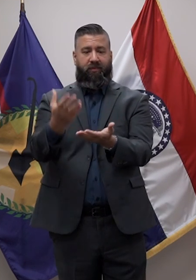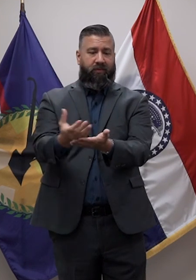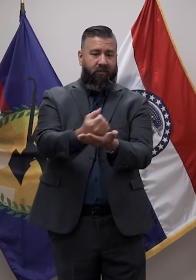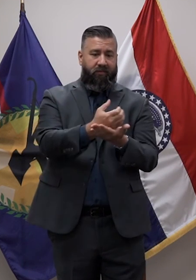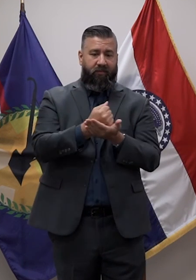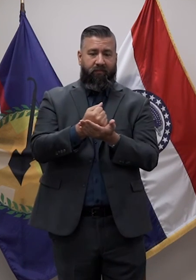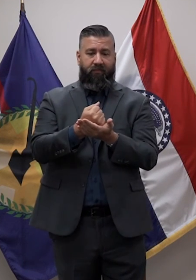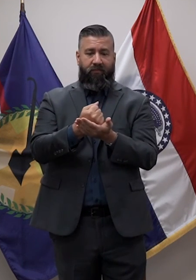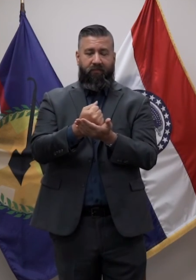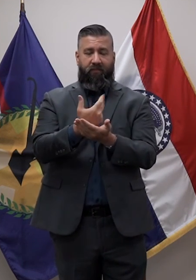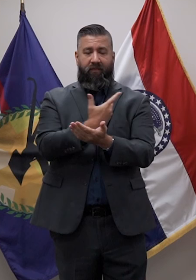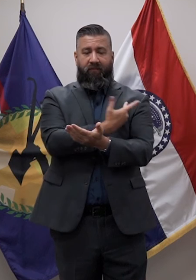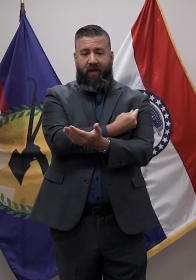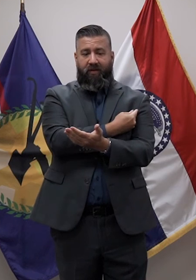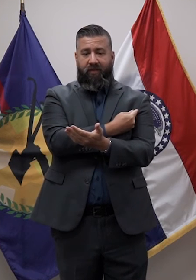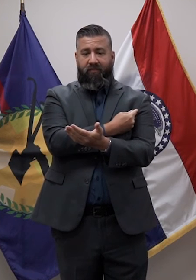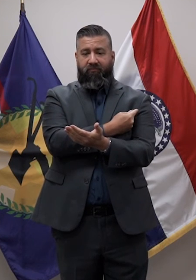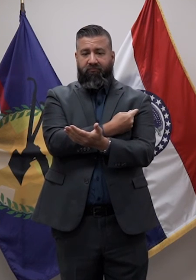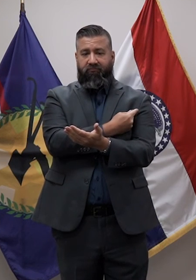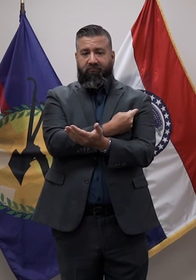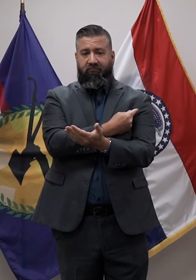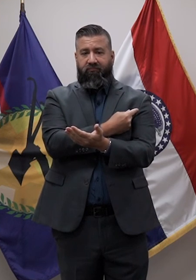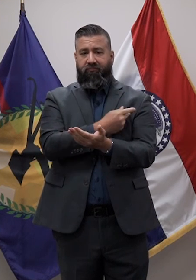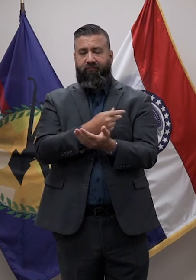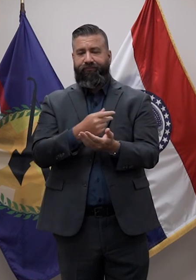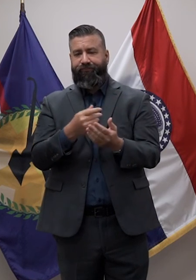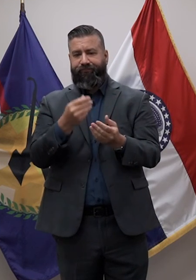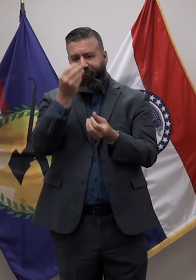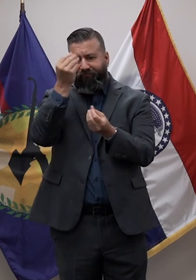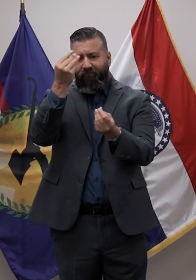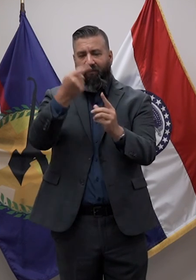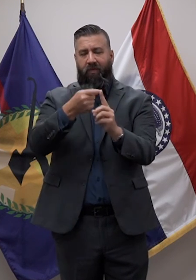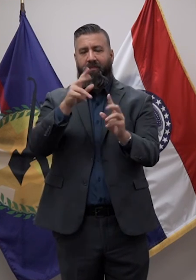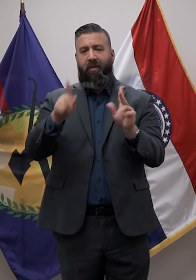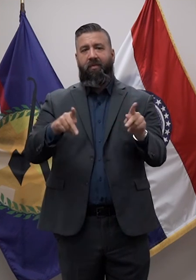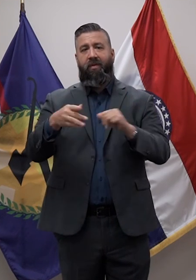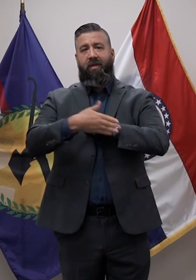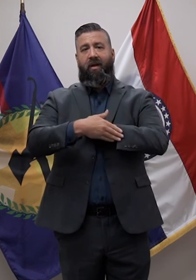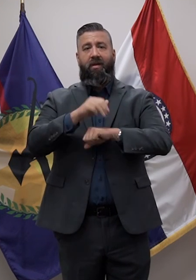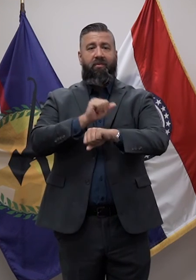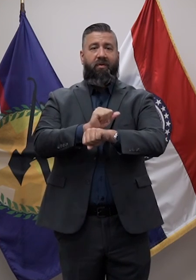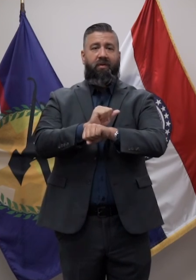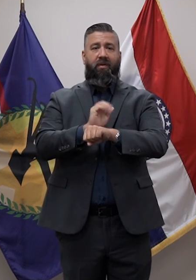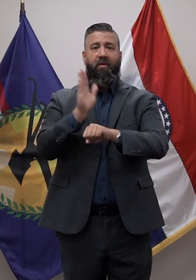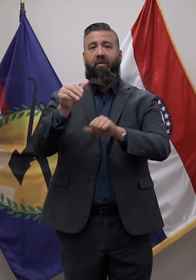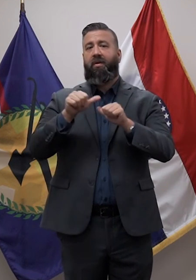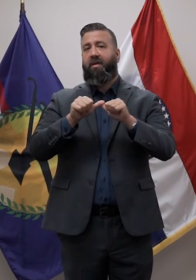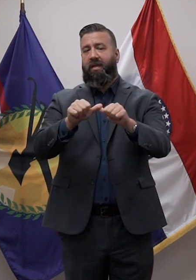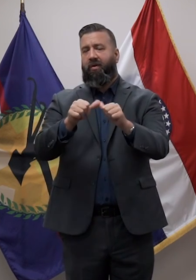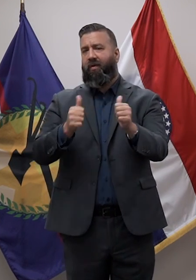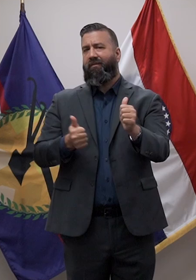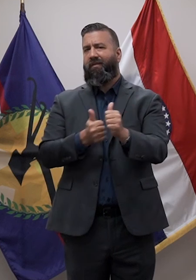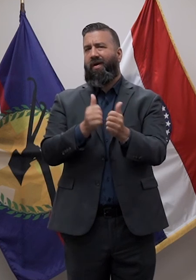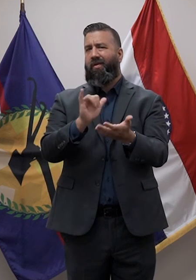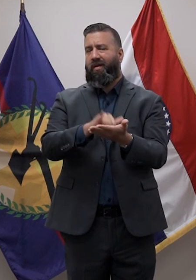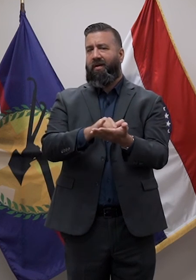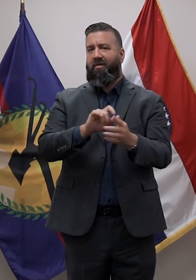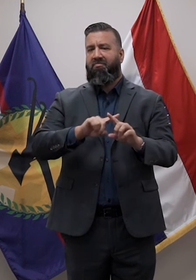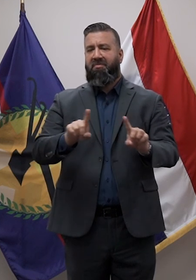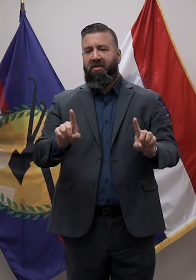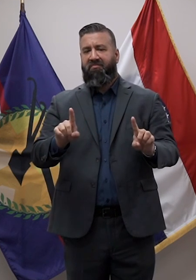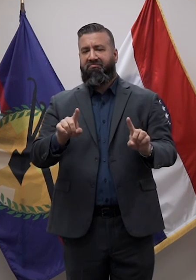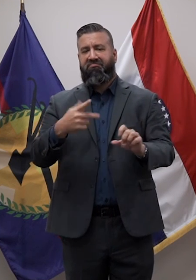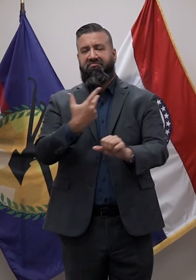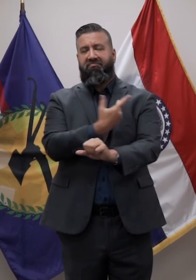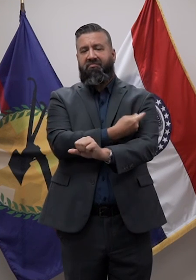vaccine attestations for county employees. And we'll continue to follow that. But it's the